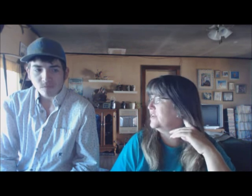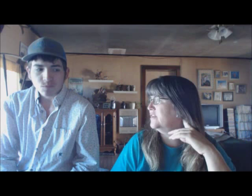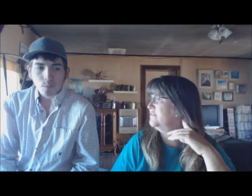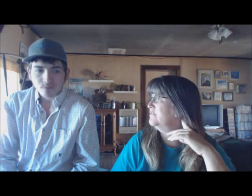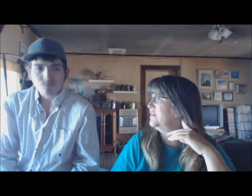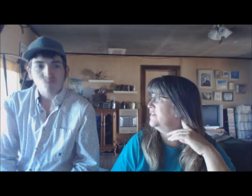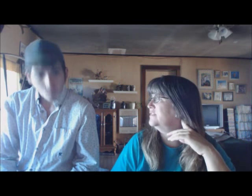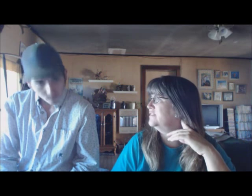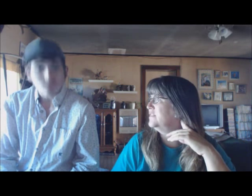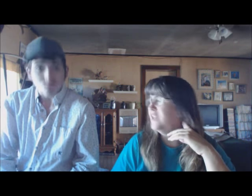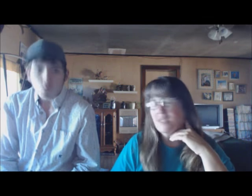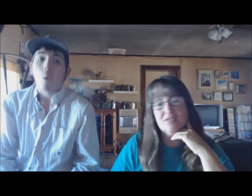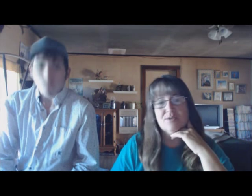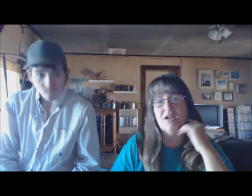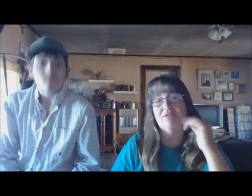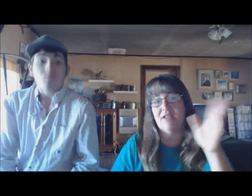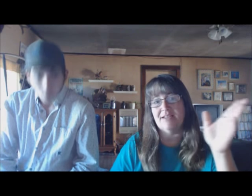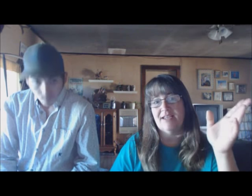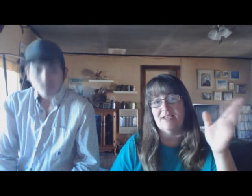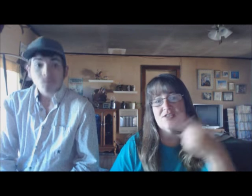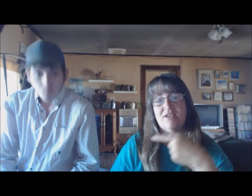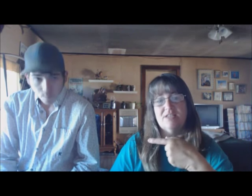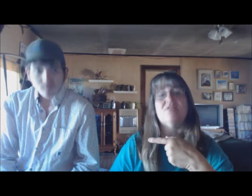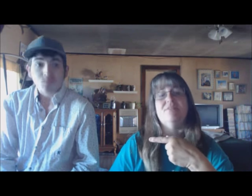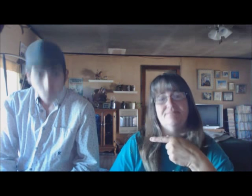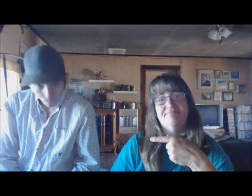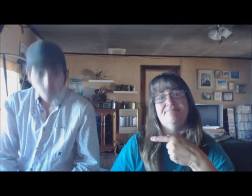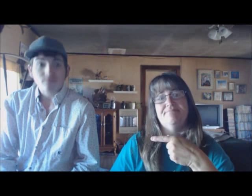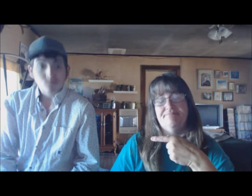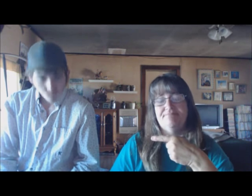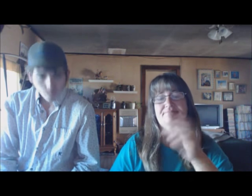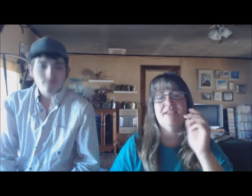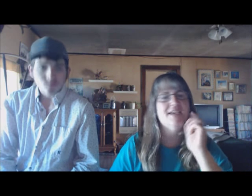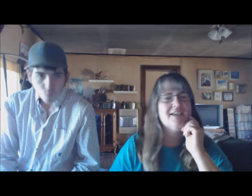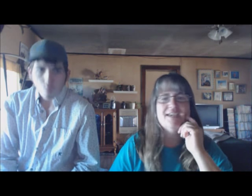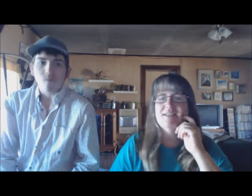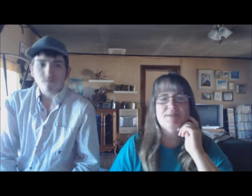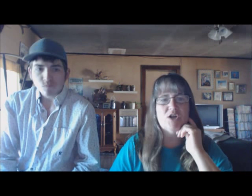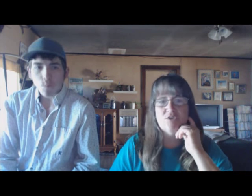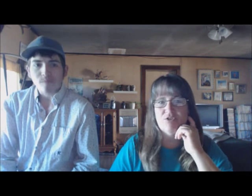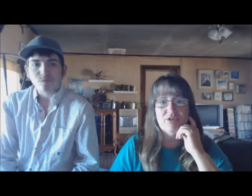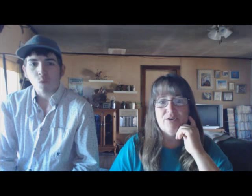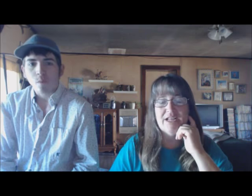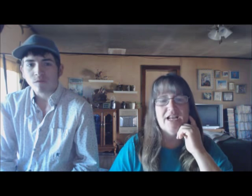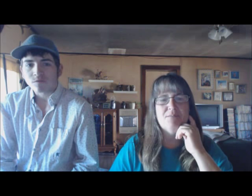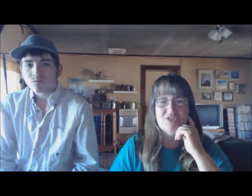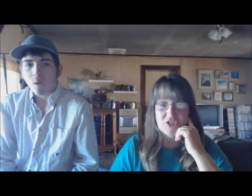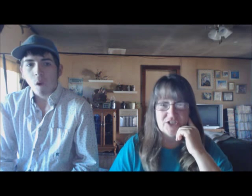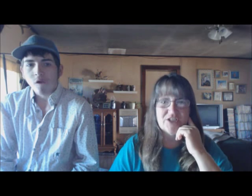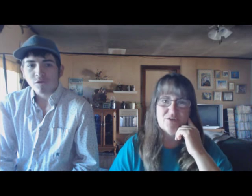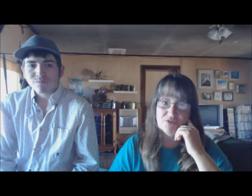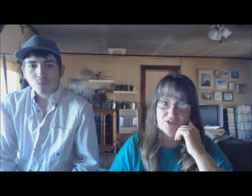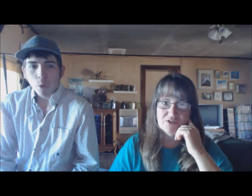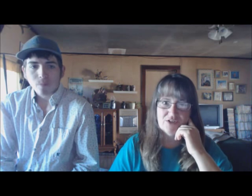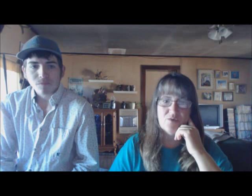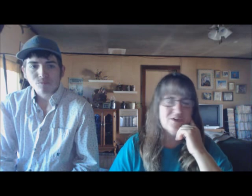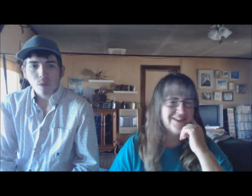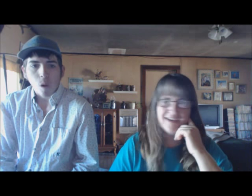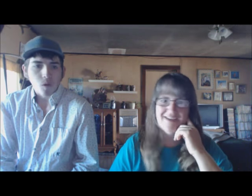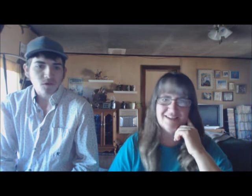pretty good. Right? This went on for like days. So, he's going, mm-hmm, mm-hmm. He's been gone rodeoing and I've been chasing goats. So, yeah,